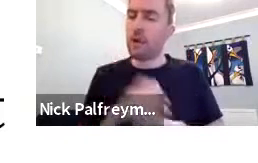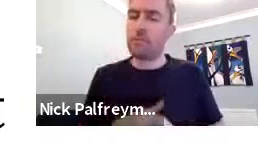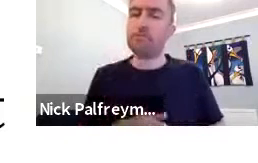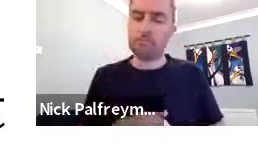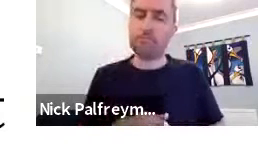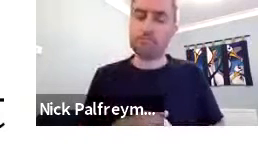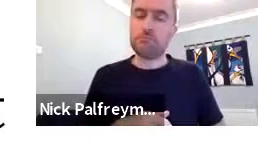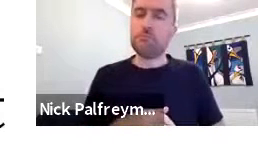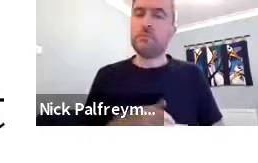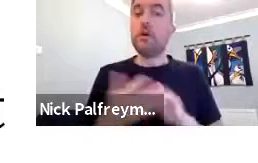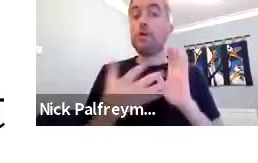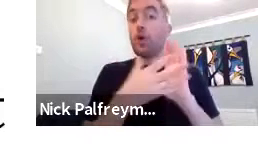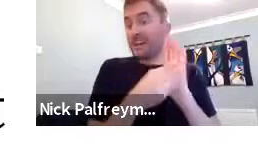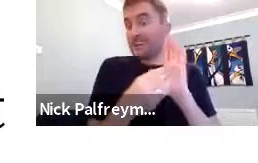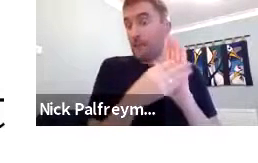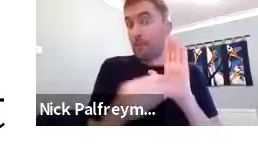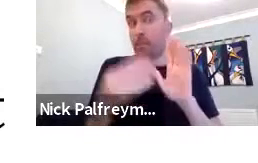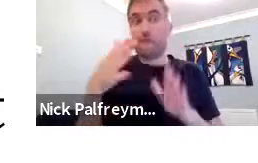sign.